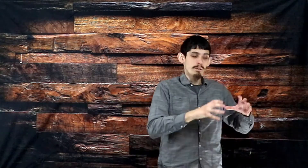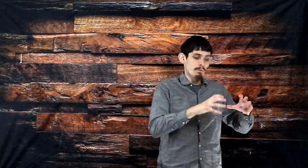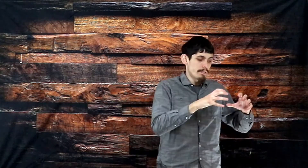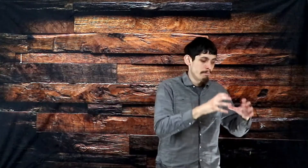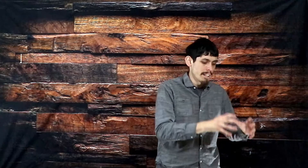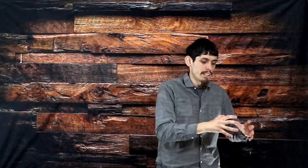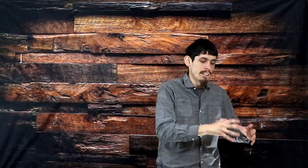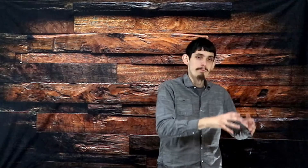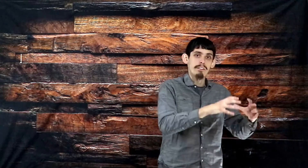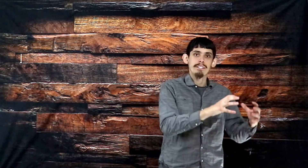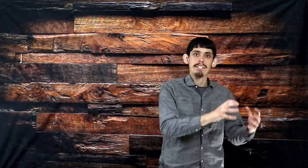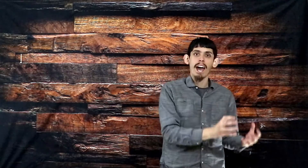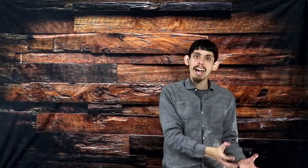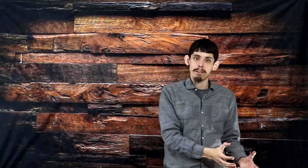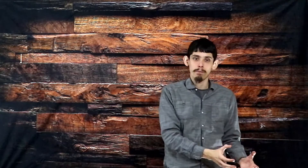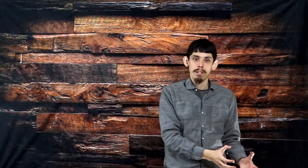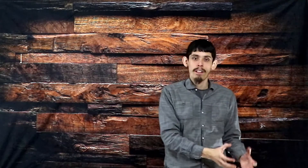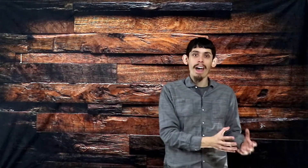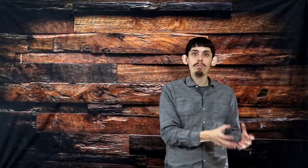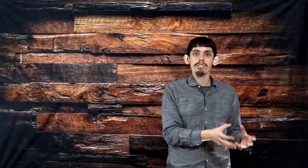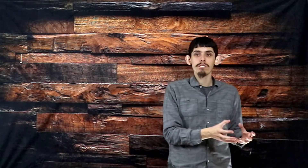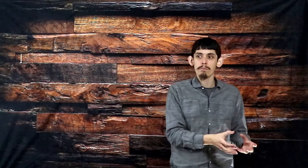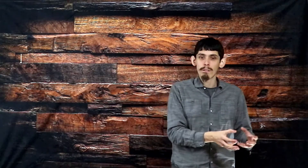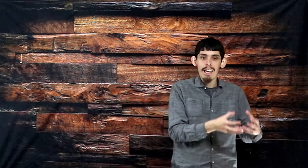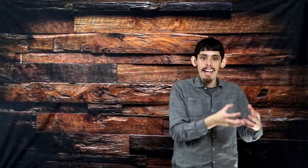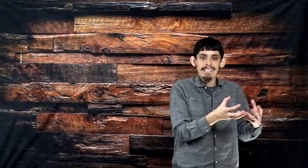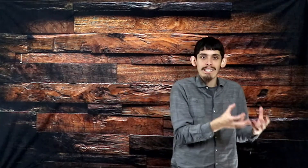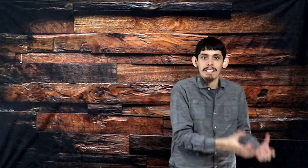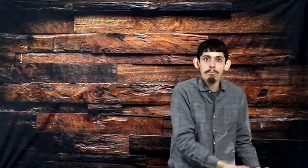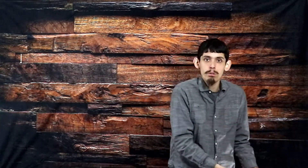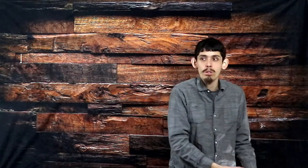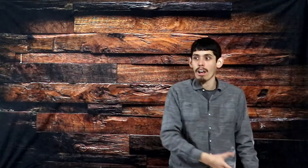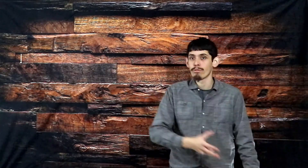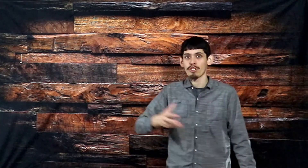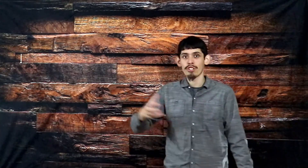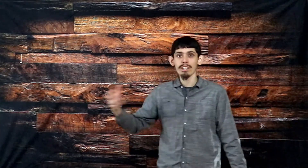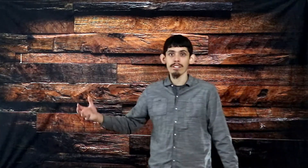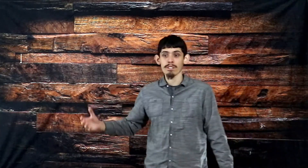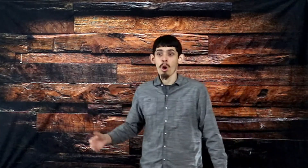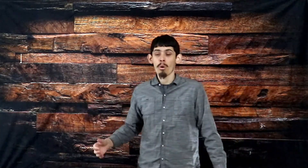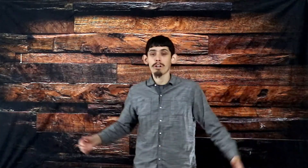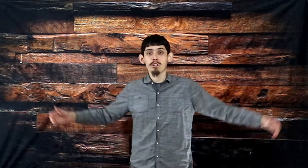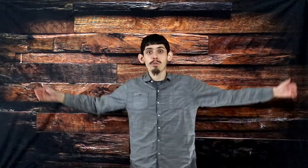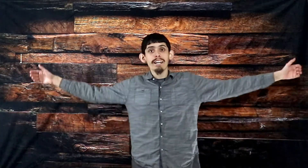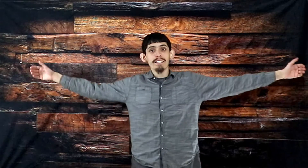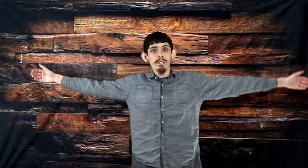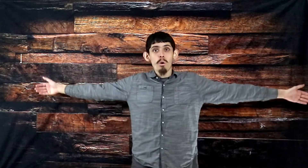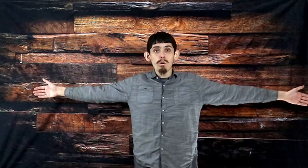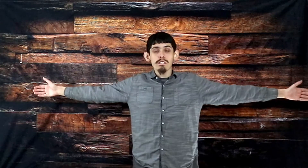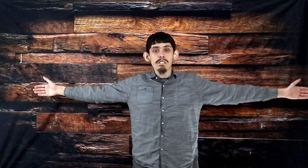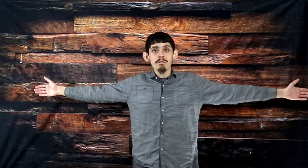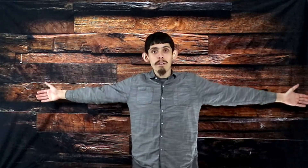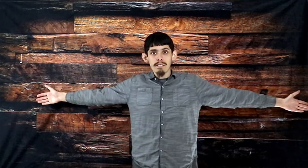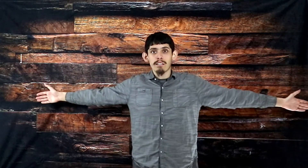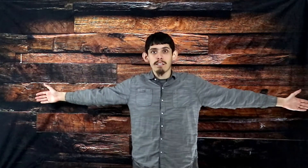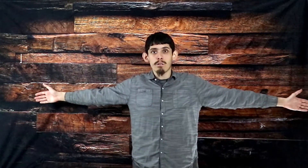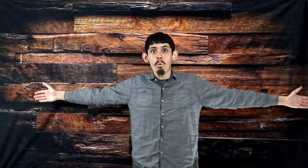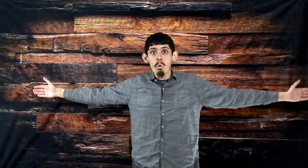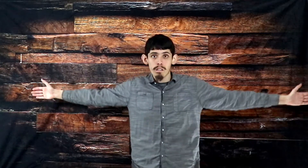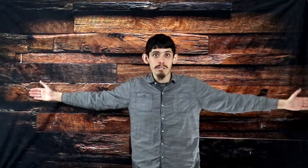was messing up the type. That was to be a symbol of Jesus, where Christ was smitten once